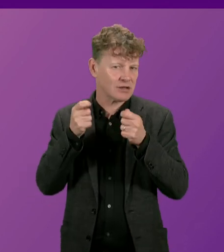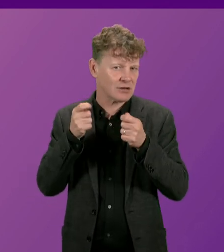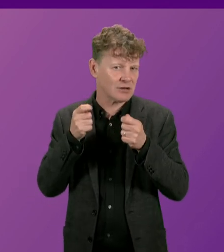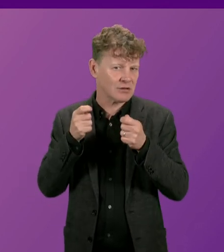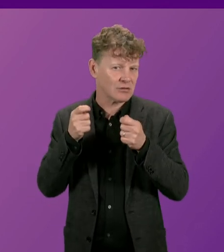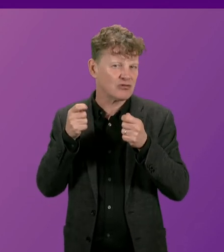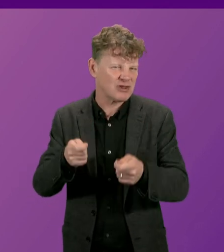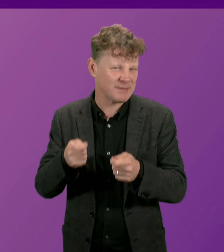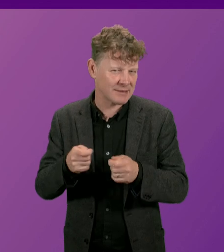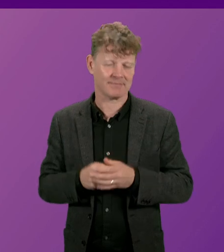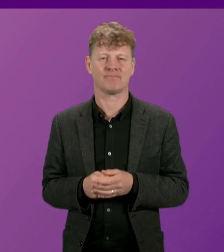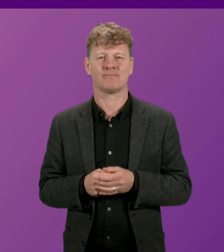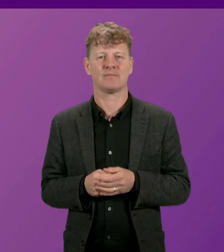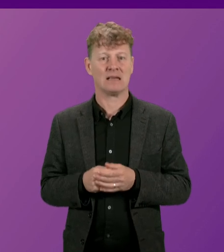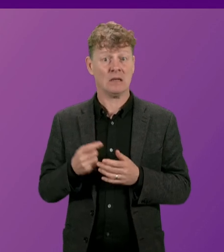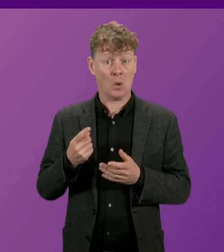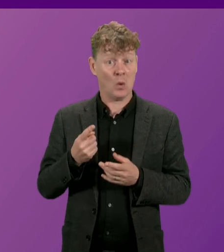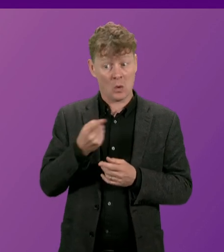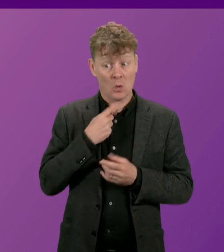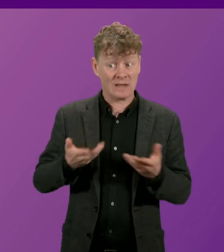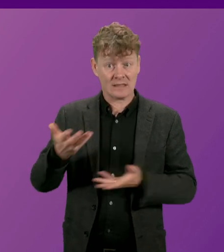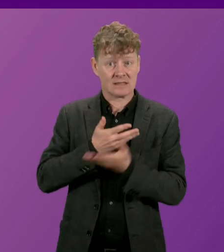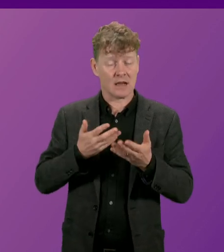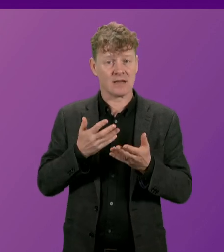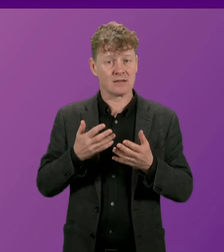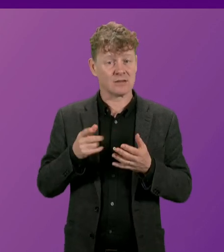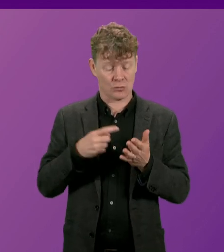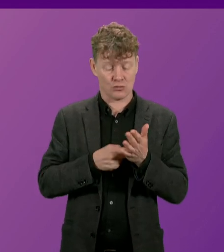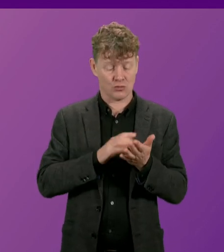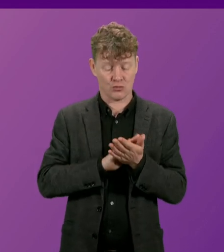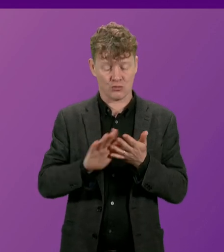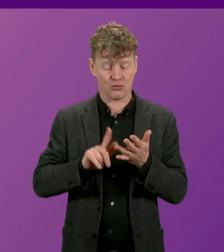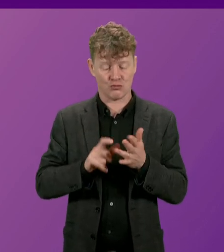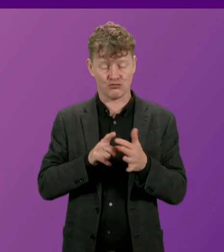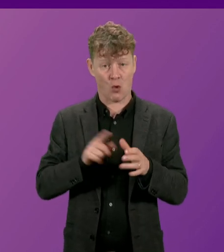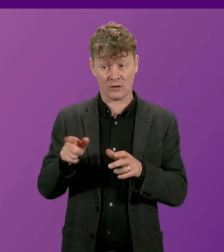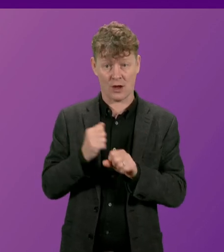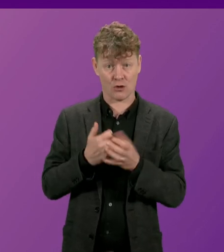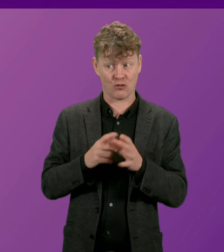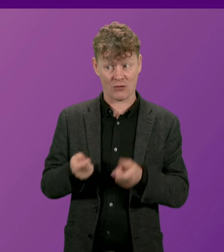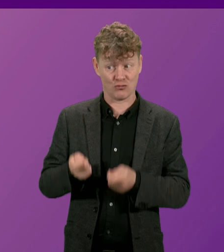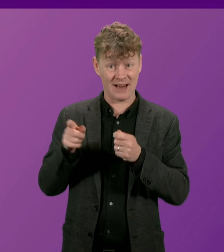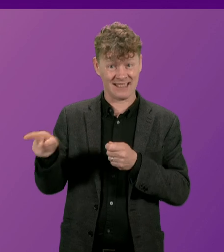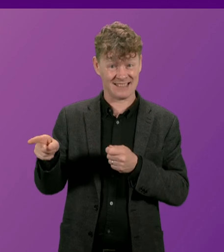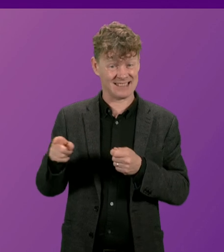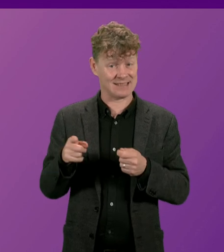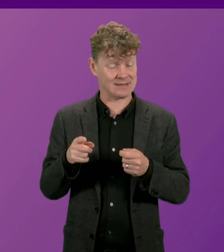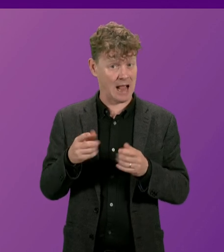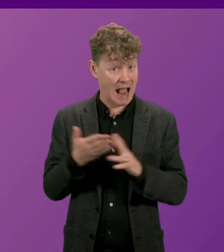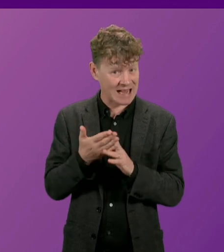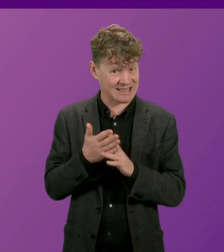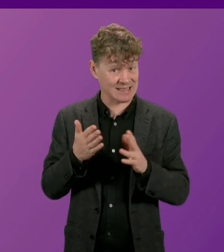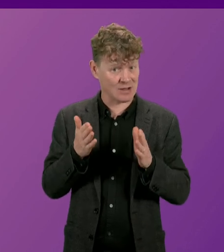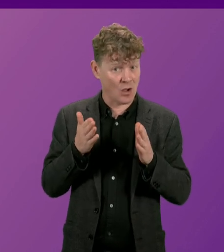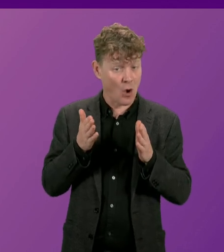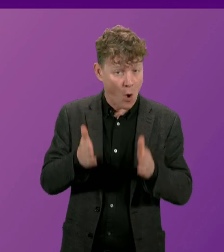and we discussed the substantive challenges that Rhoda Grant raises with me about the practicalities of accessing hospital treatment from